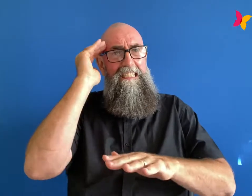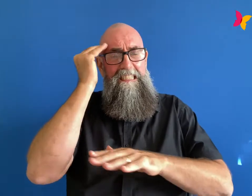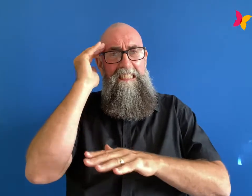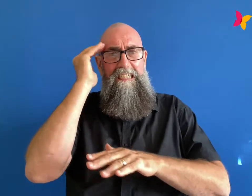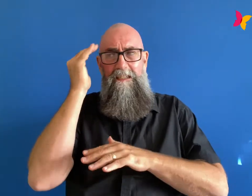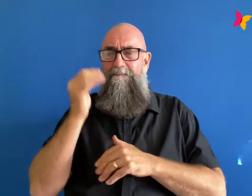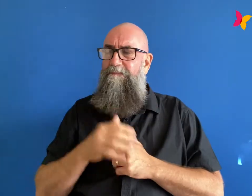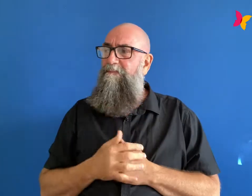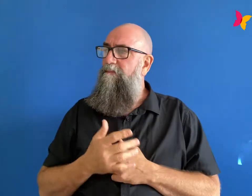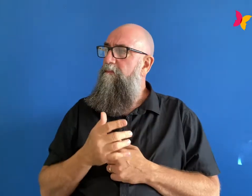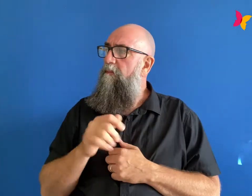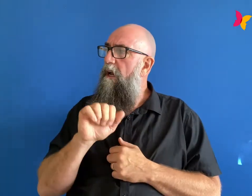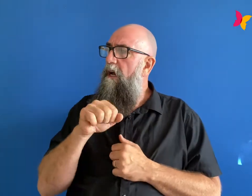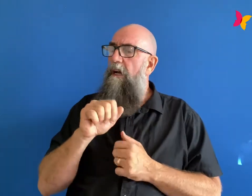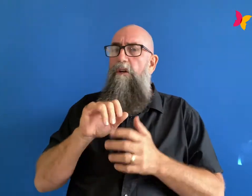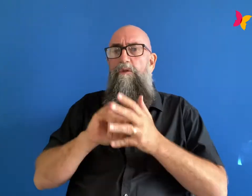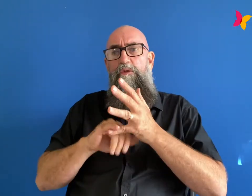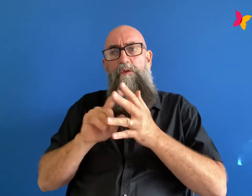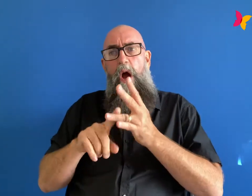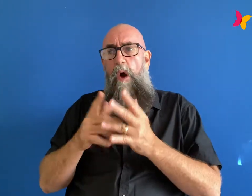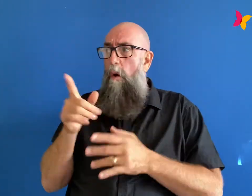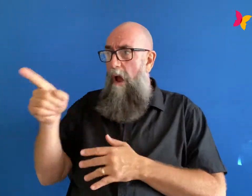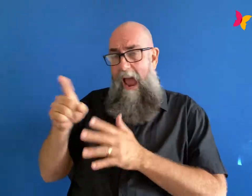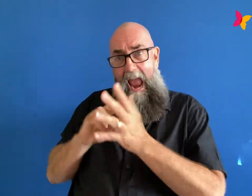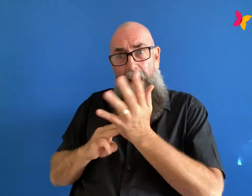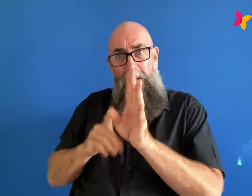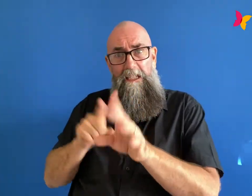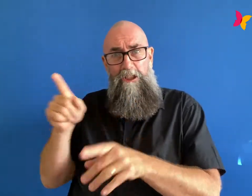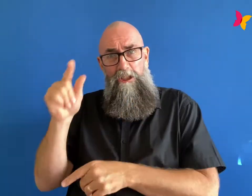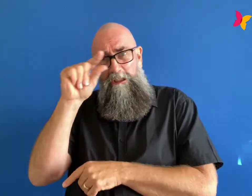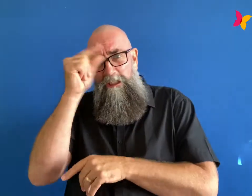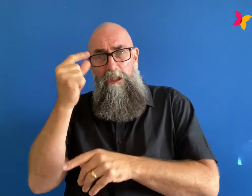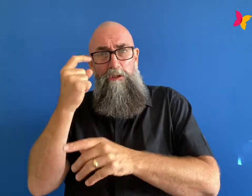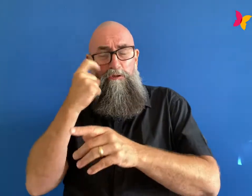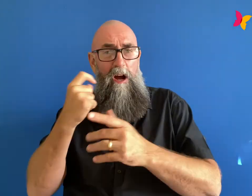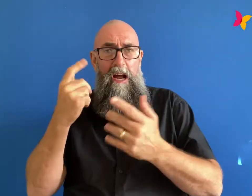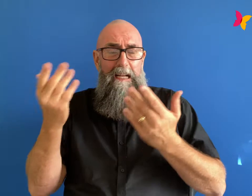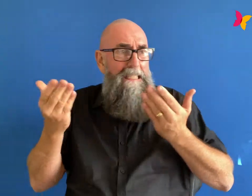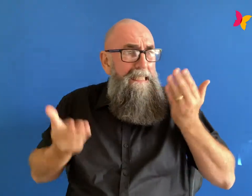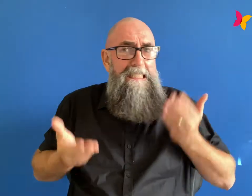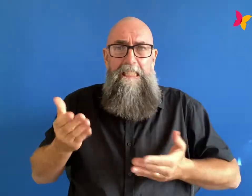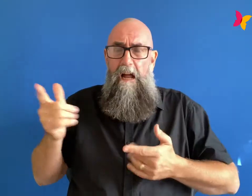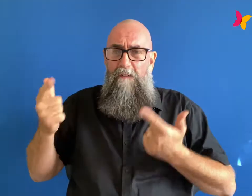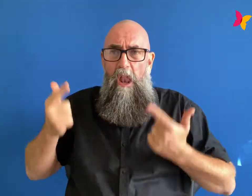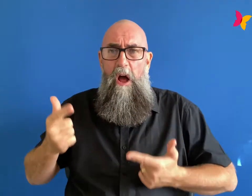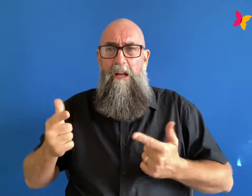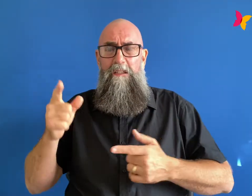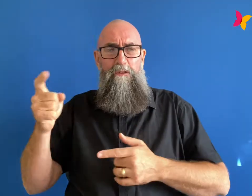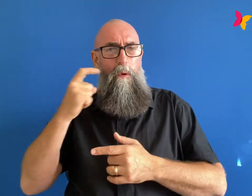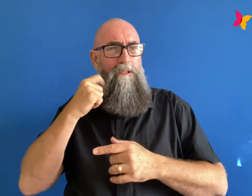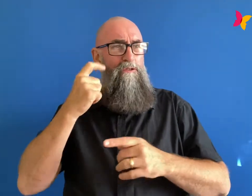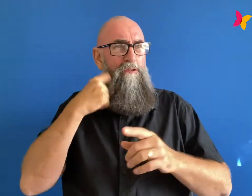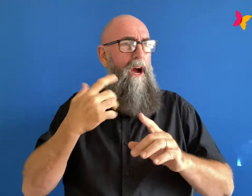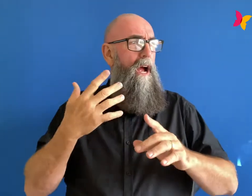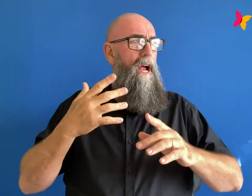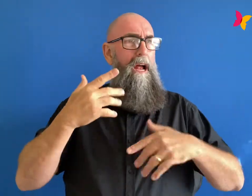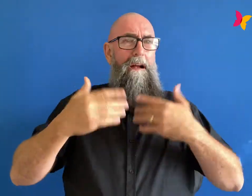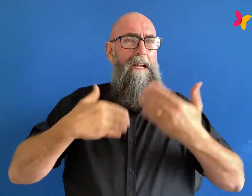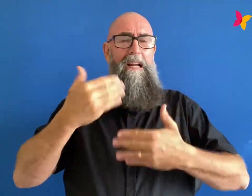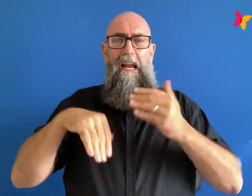turn into proper friends amy's inner critic was there always up hanging out just walk me through what that dialogue was like